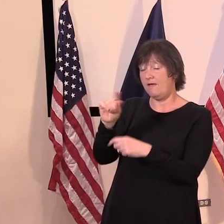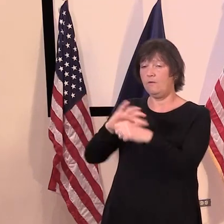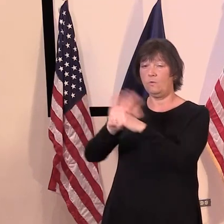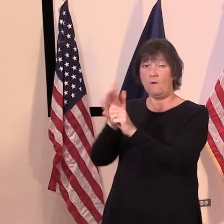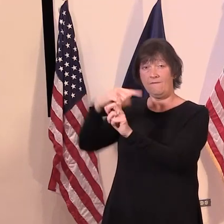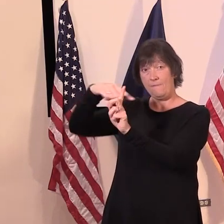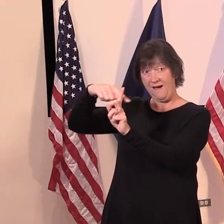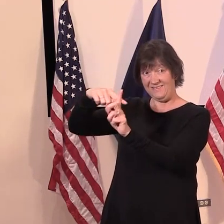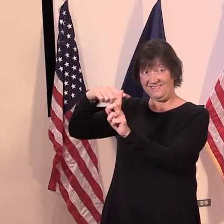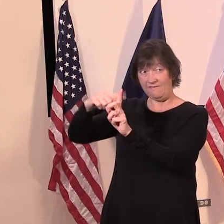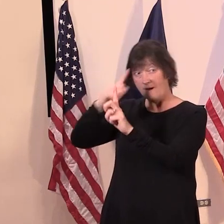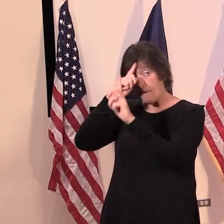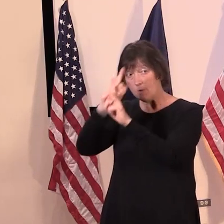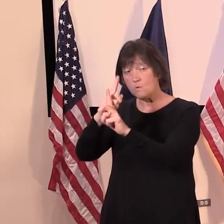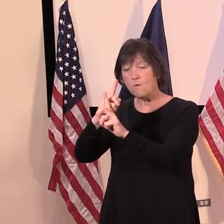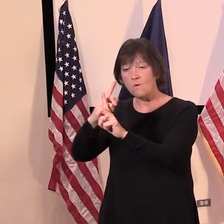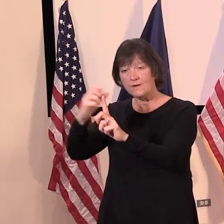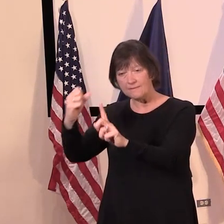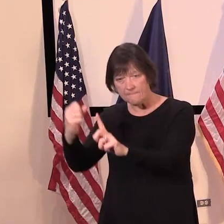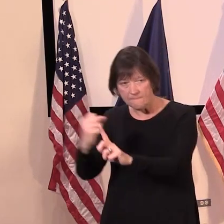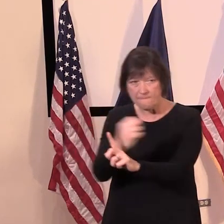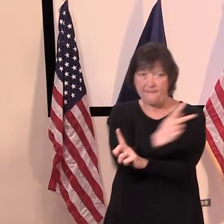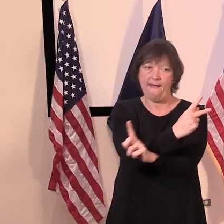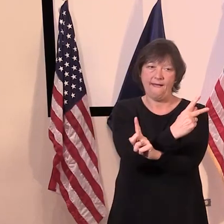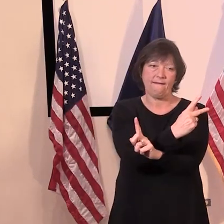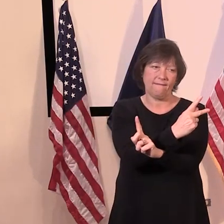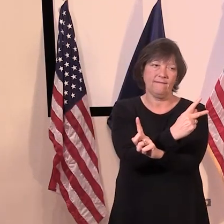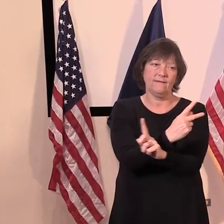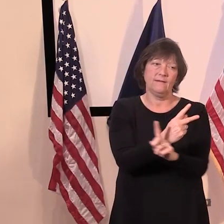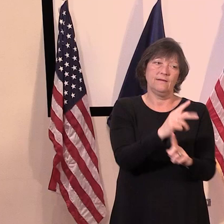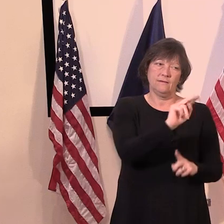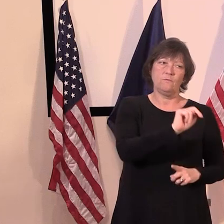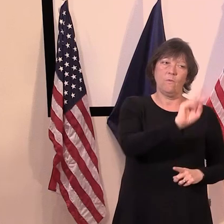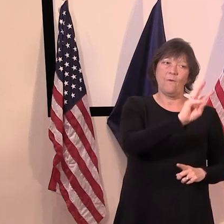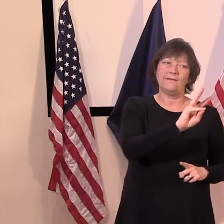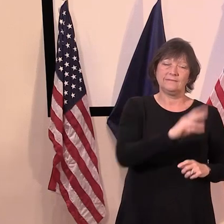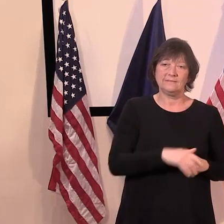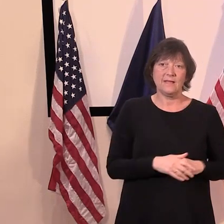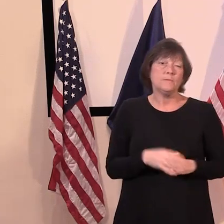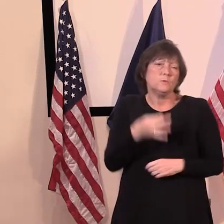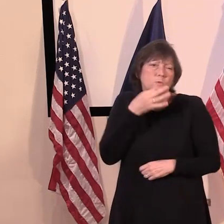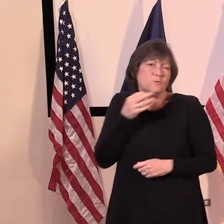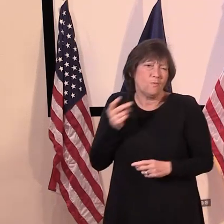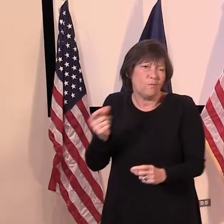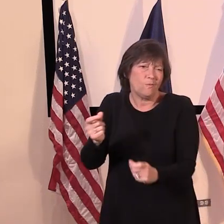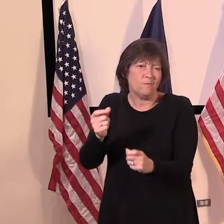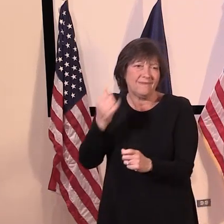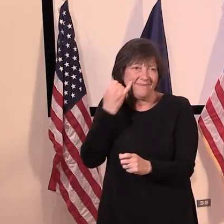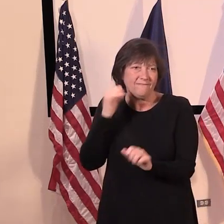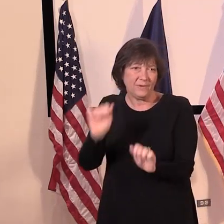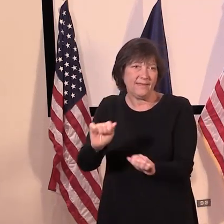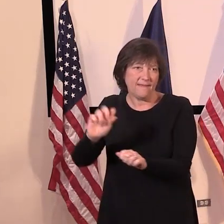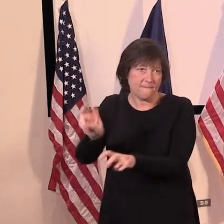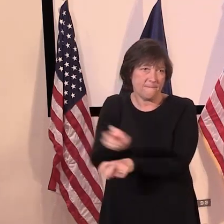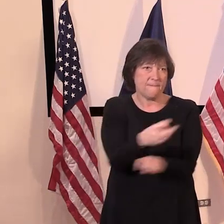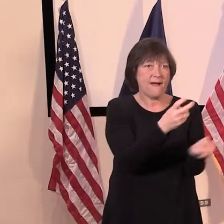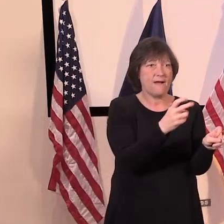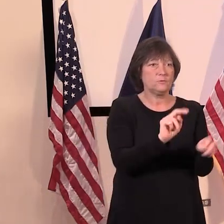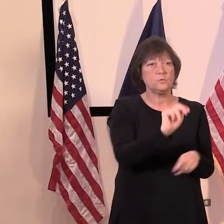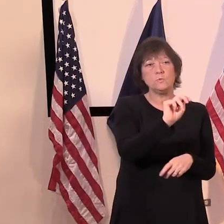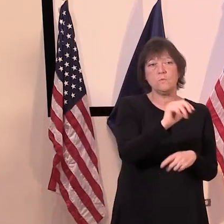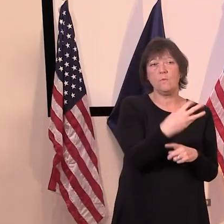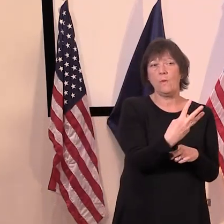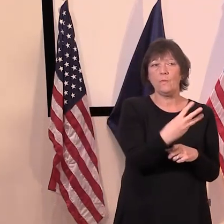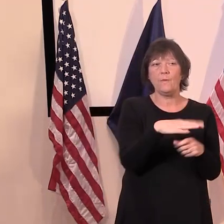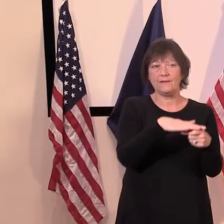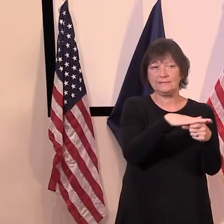positive back to that facility. Where they came from. So just as quick as we can, we want to get them back, uh, to the Northwest